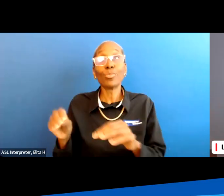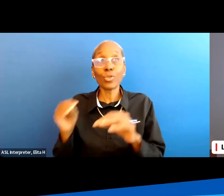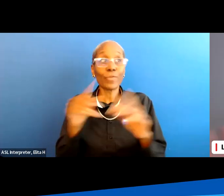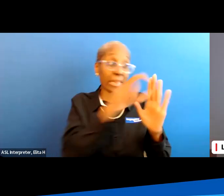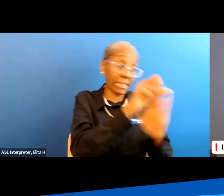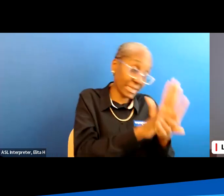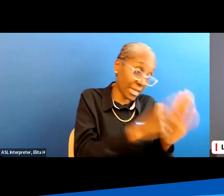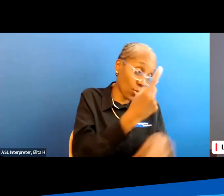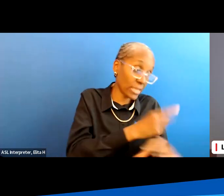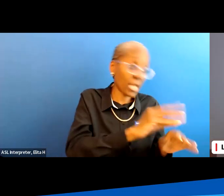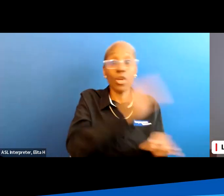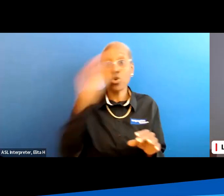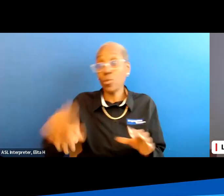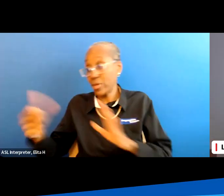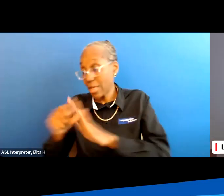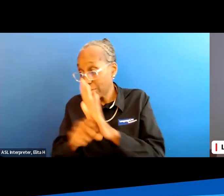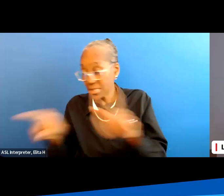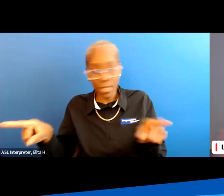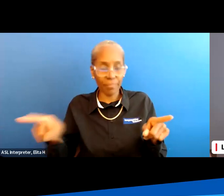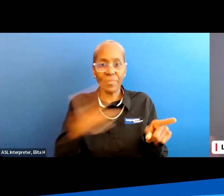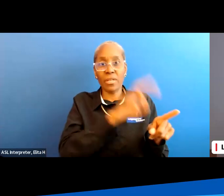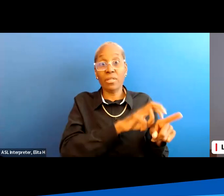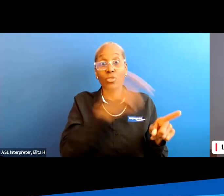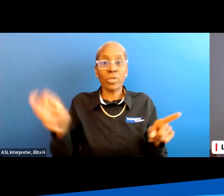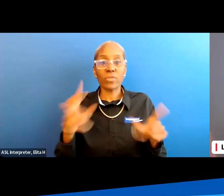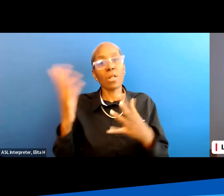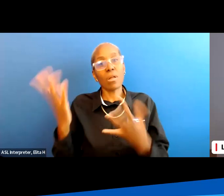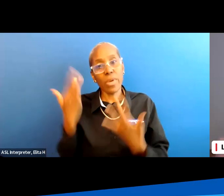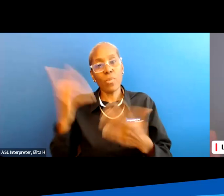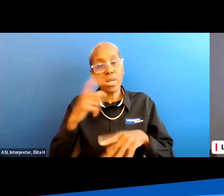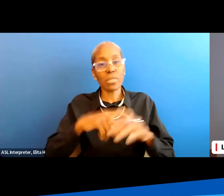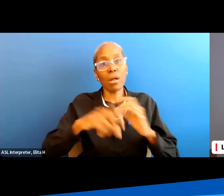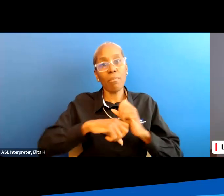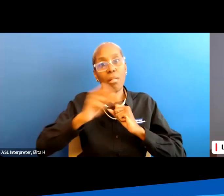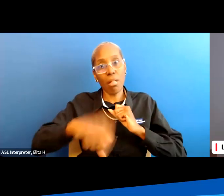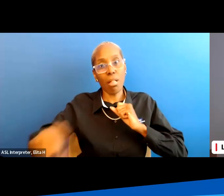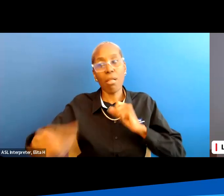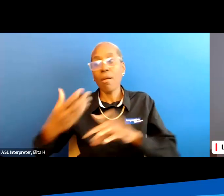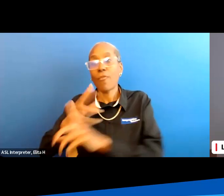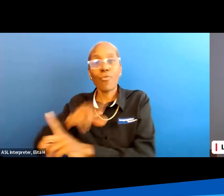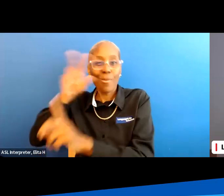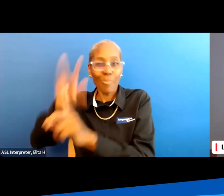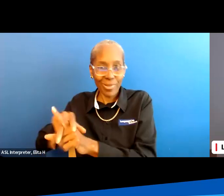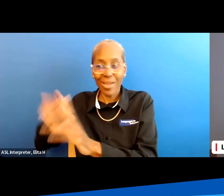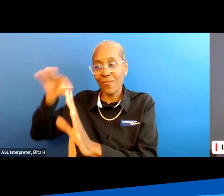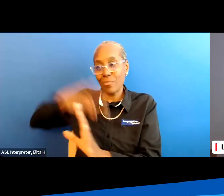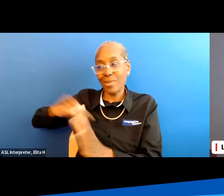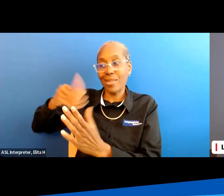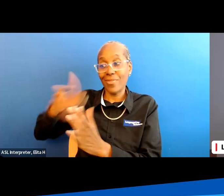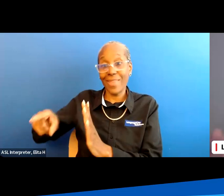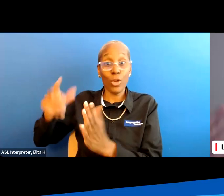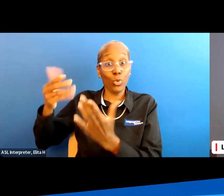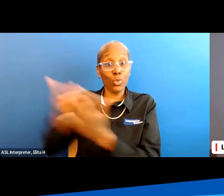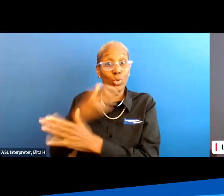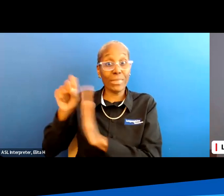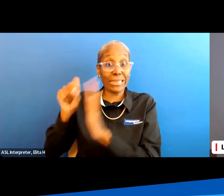this state one day and you move to that state another day sometimes there's a waiting period before you can apply for the benefits in the new state